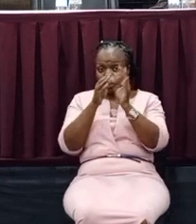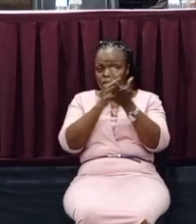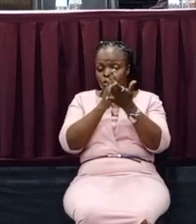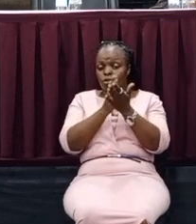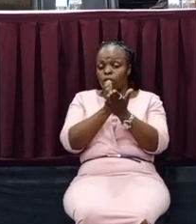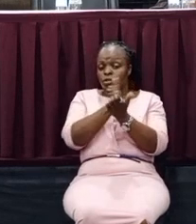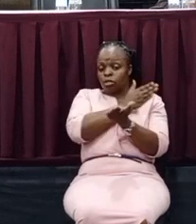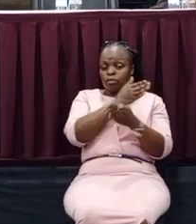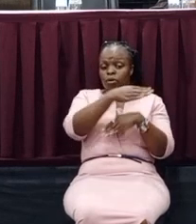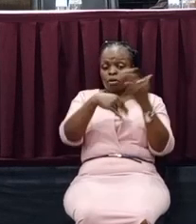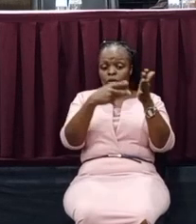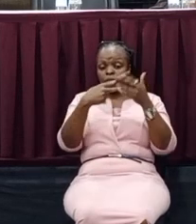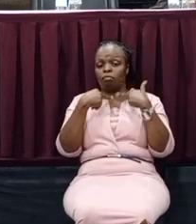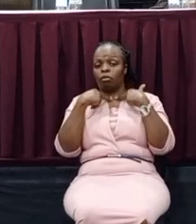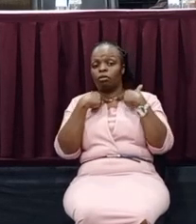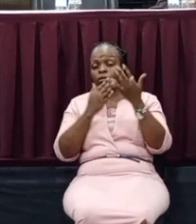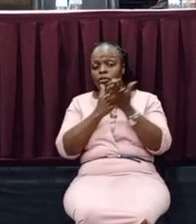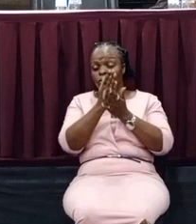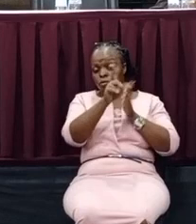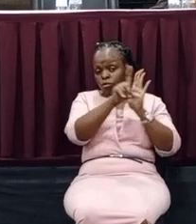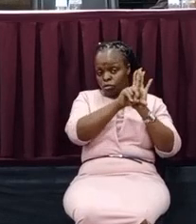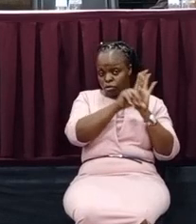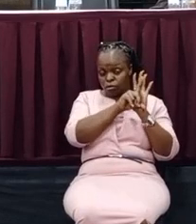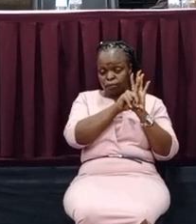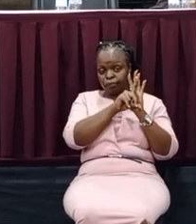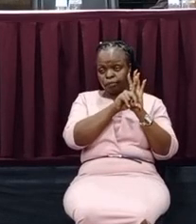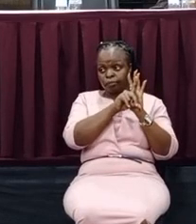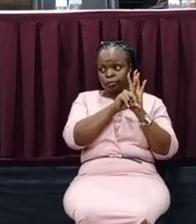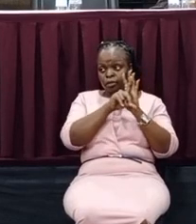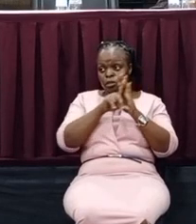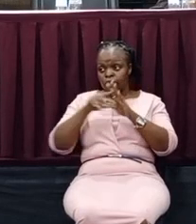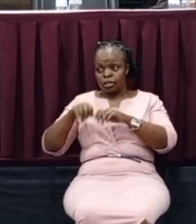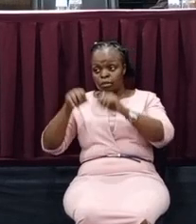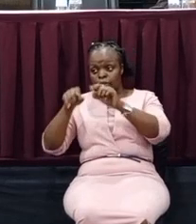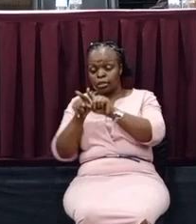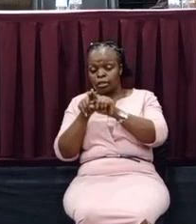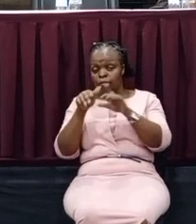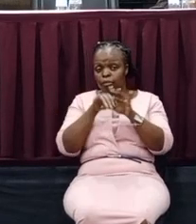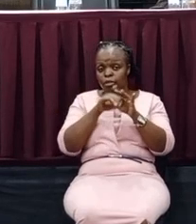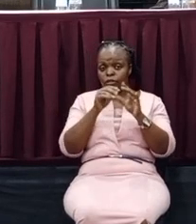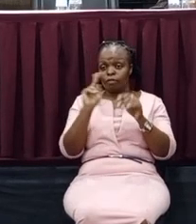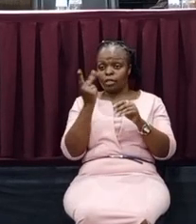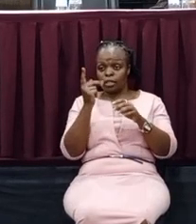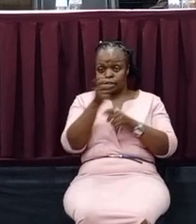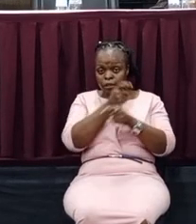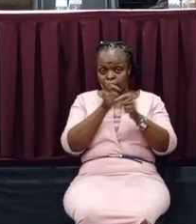obstacles. Either through legislation, German and the members of the country. Please also interrogate the other